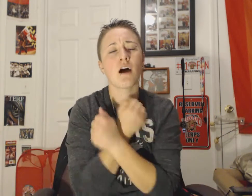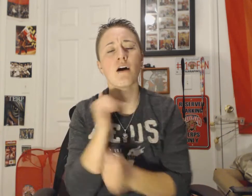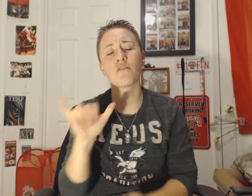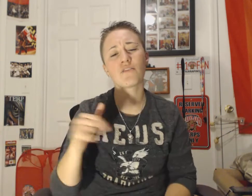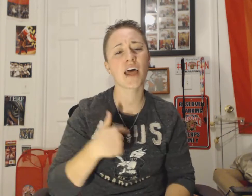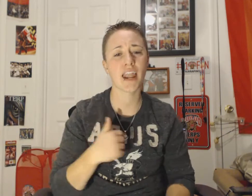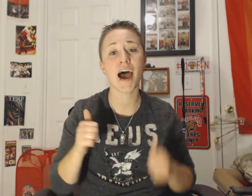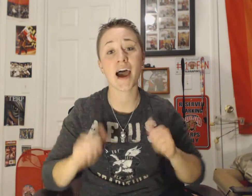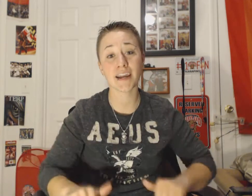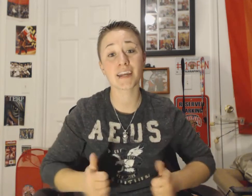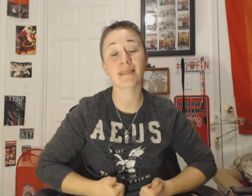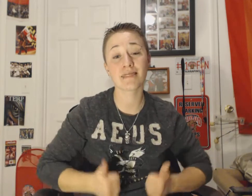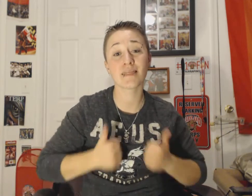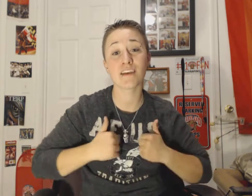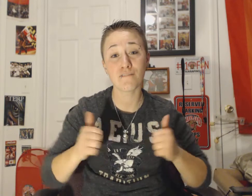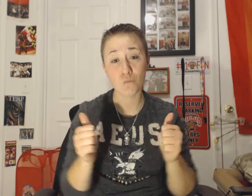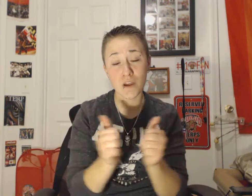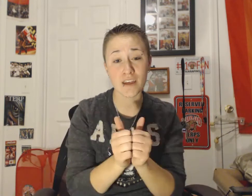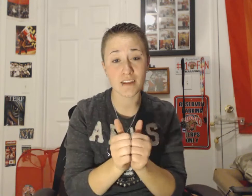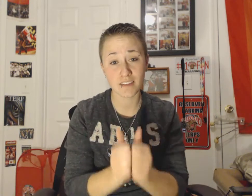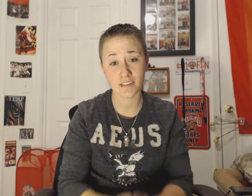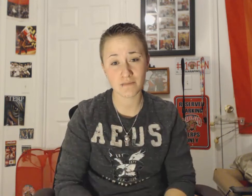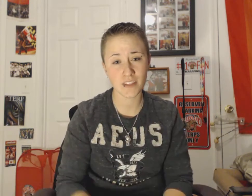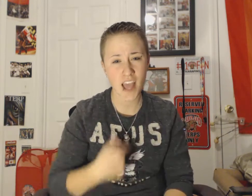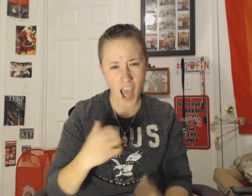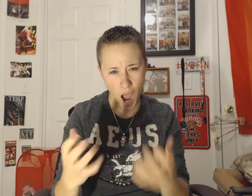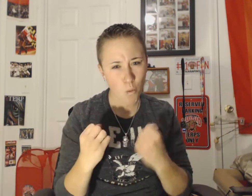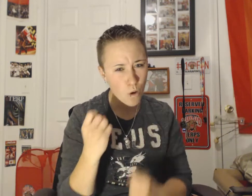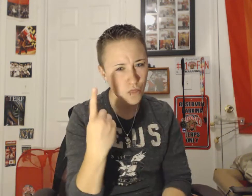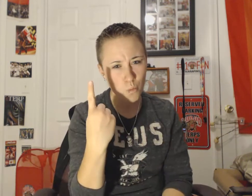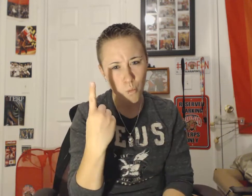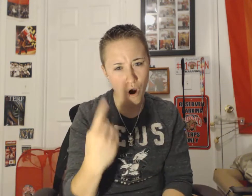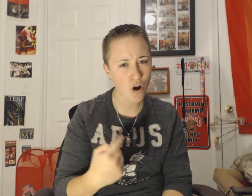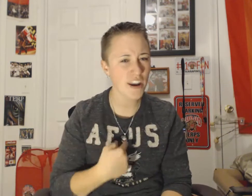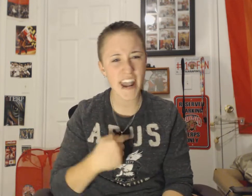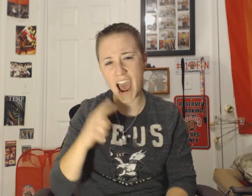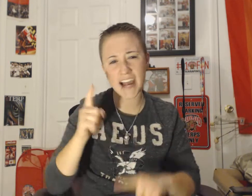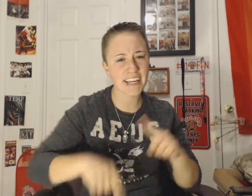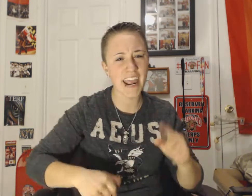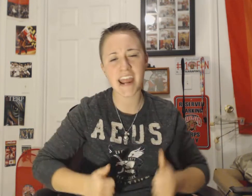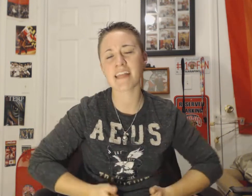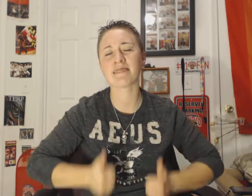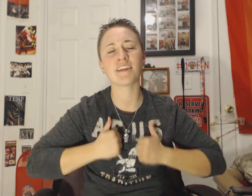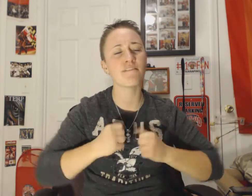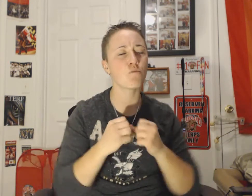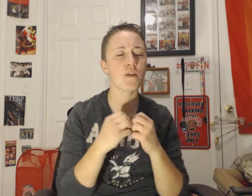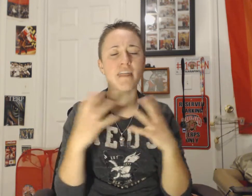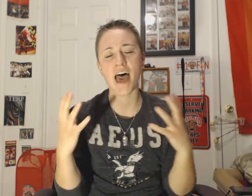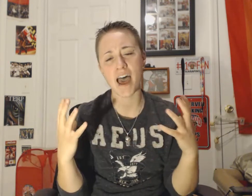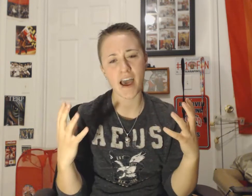love that I can't live with I want the one I can't live without